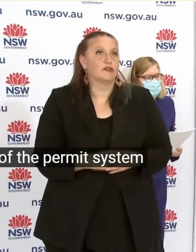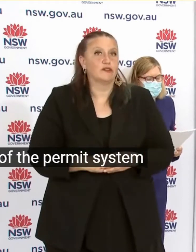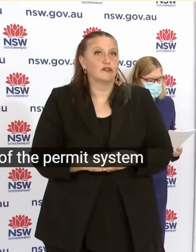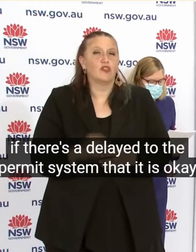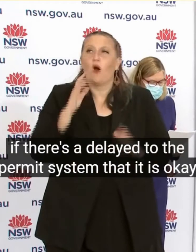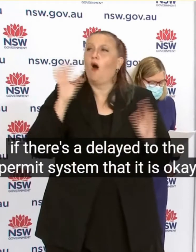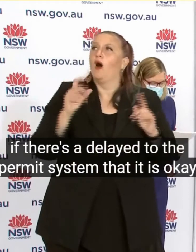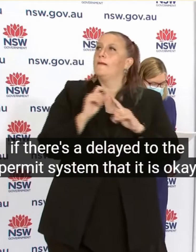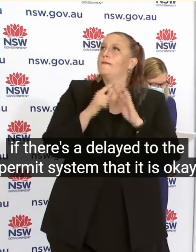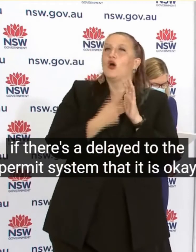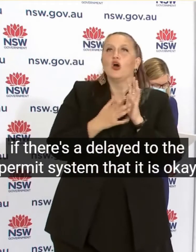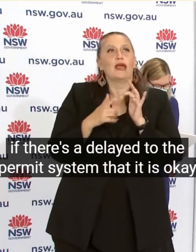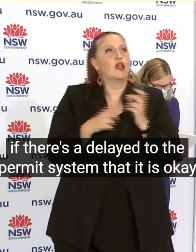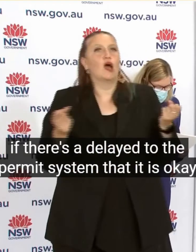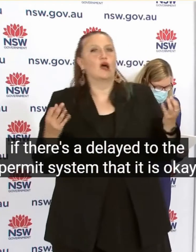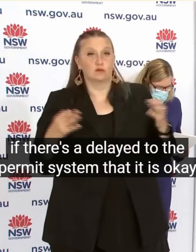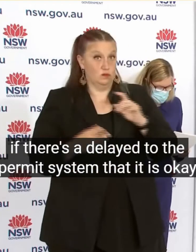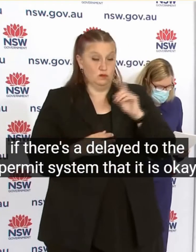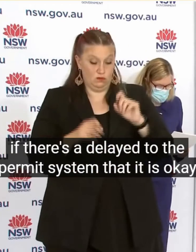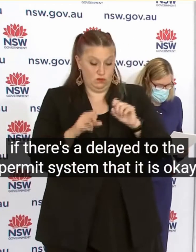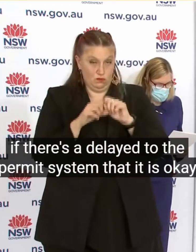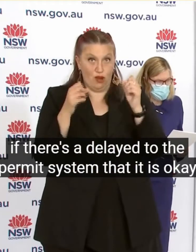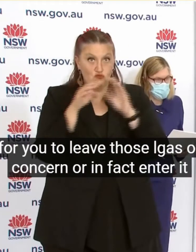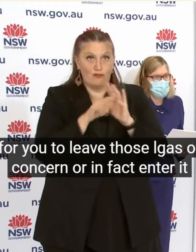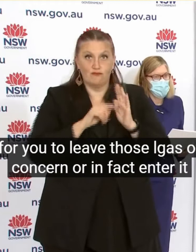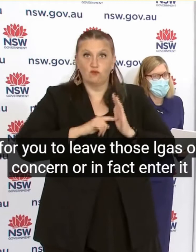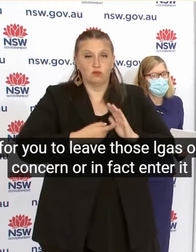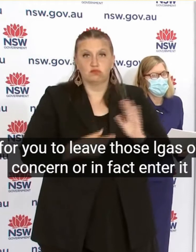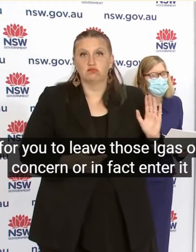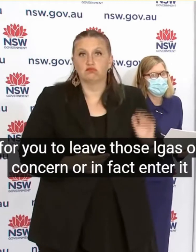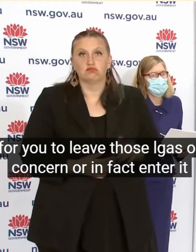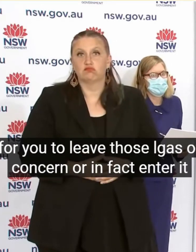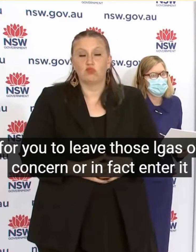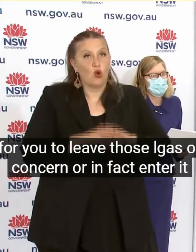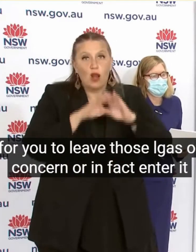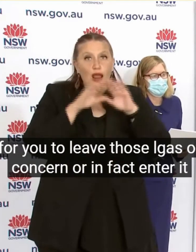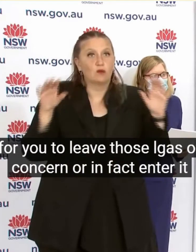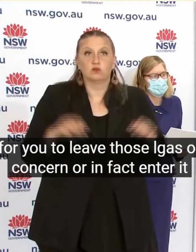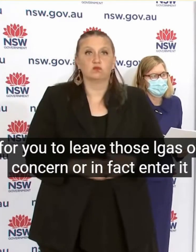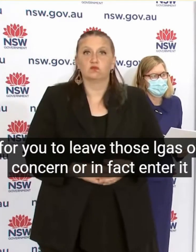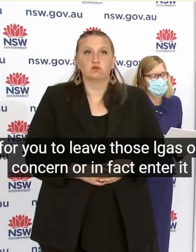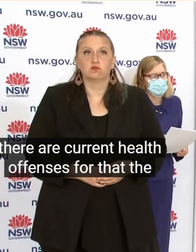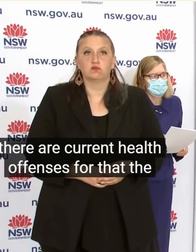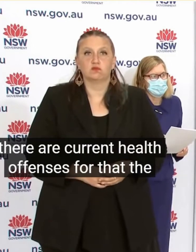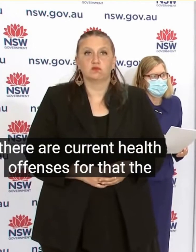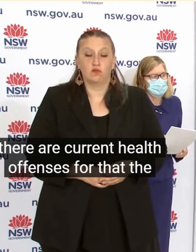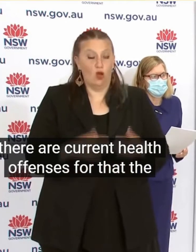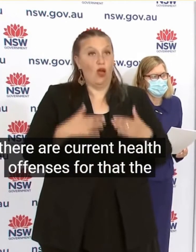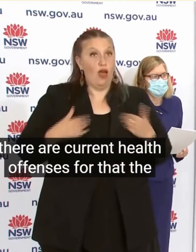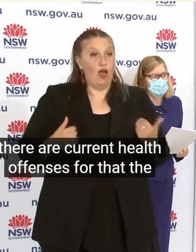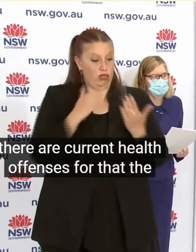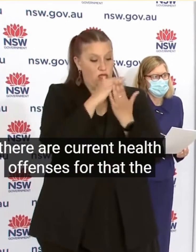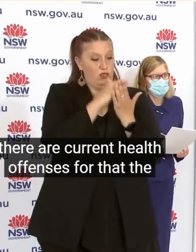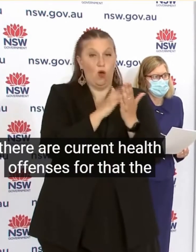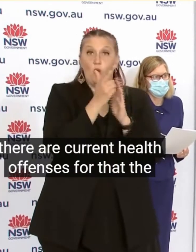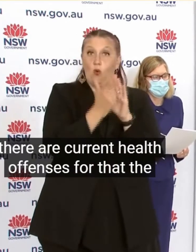okay For you to leave Those LGA's Of concern Or in fact Enter it There are current Health offences For that The